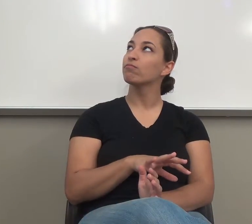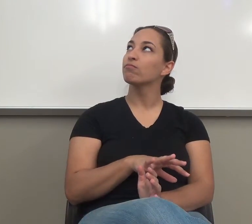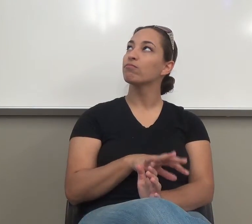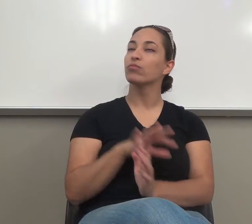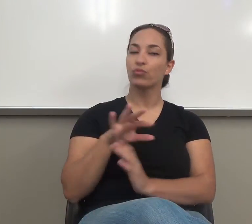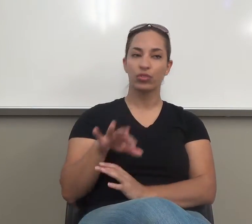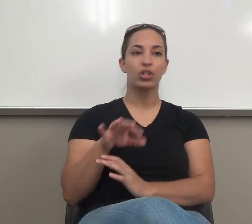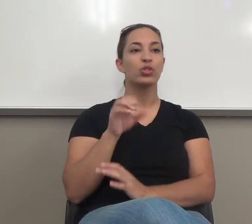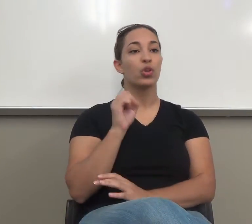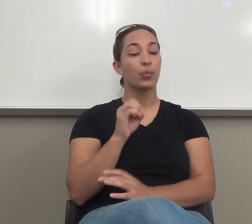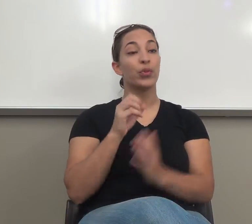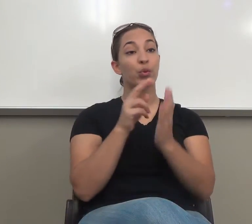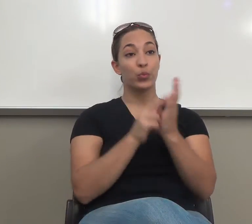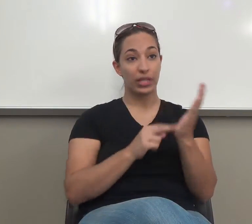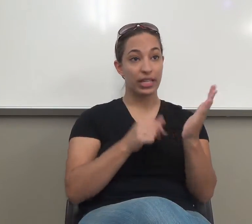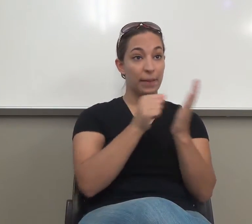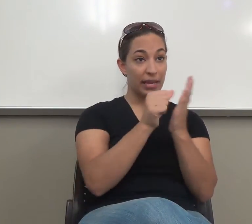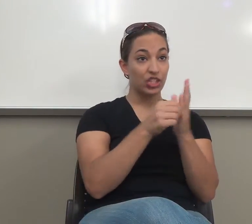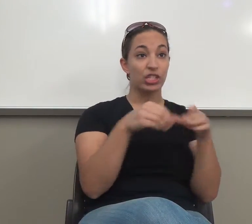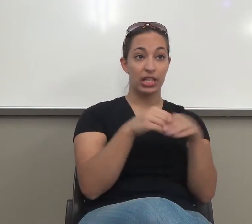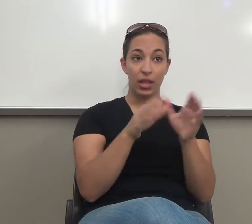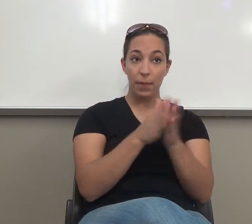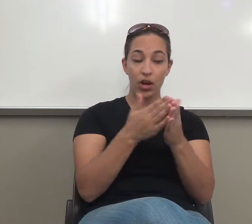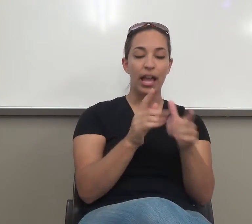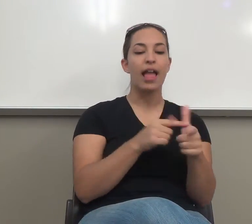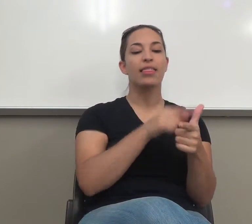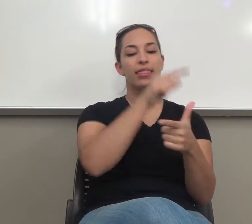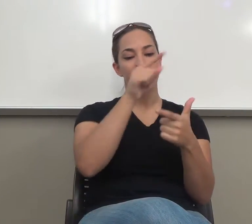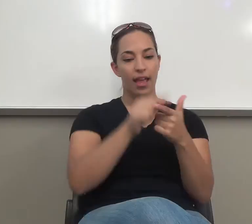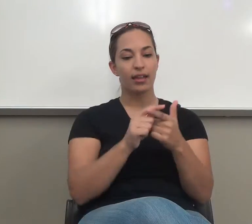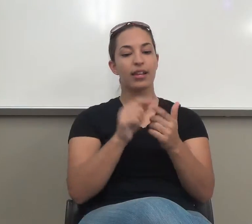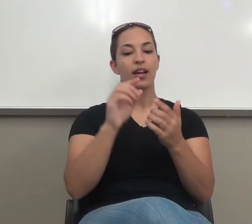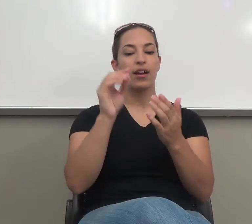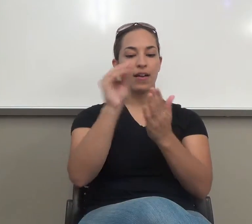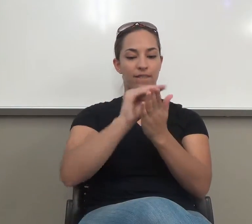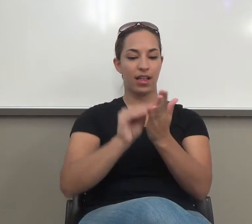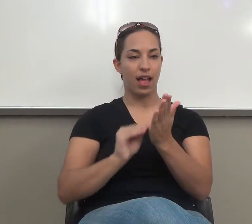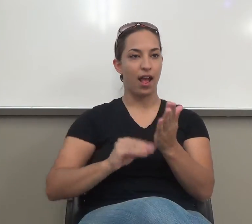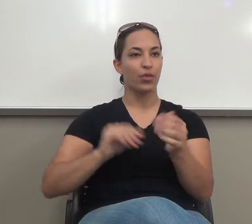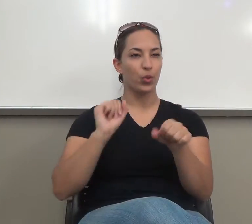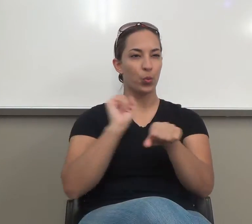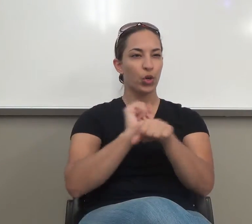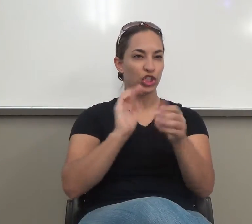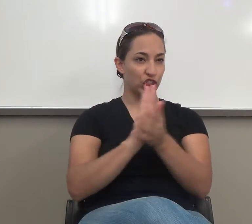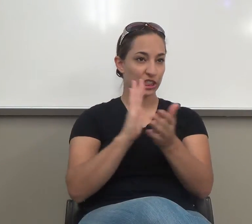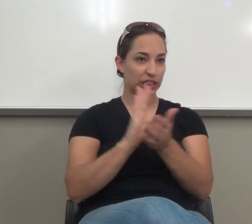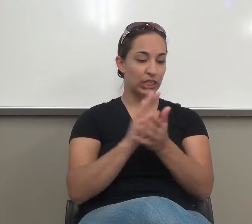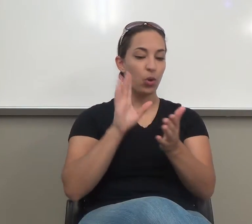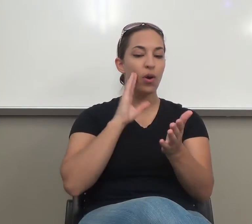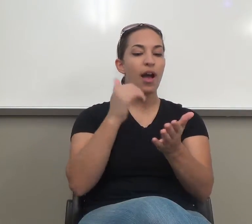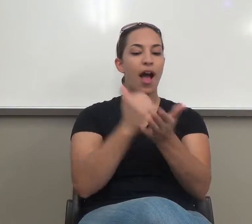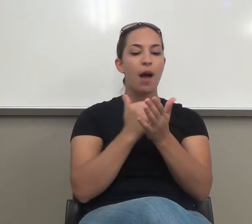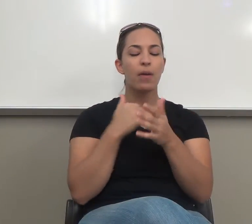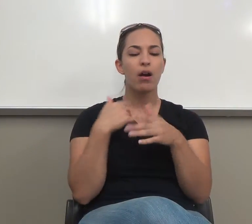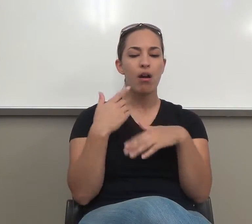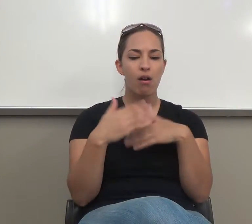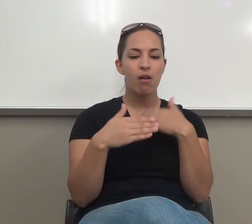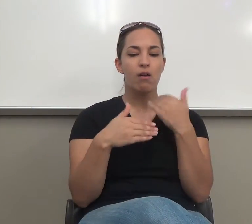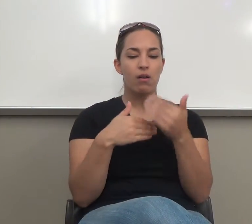pages in your textbook, then complete this worksheet, which we're walking through your assignment to, and you notice this is a